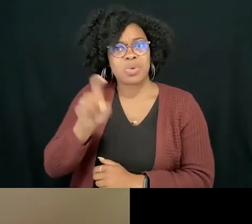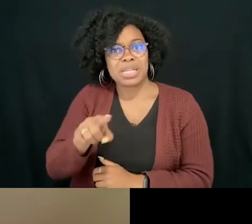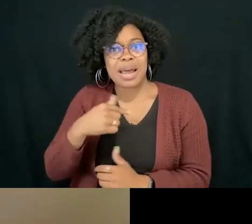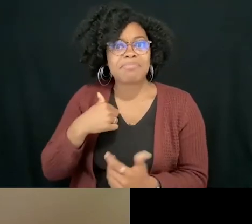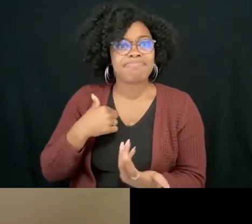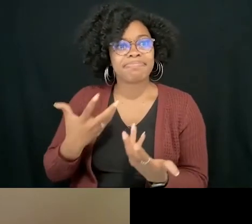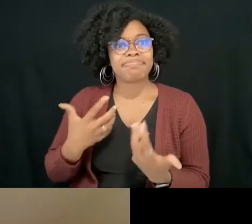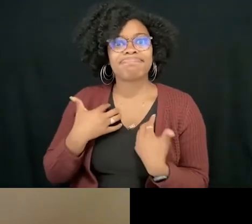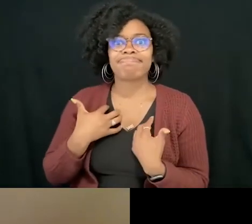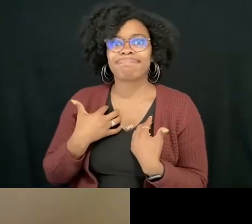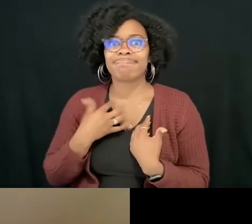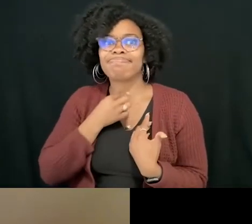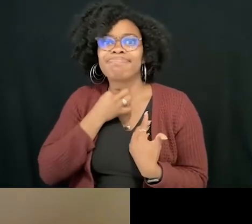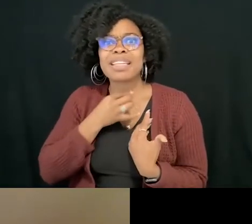I want to know what your senses of what parents need.